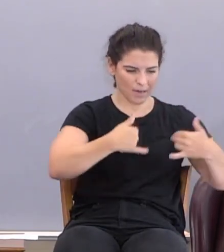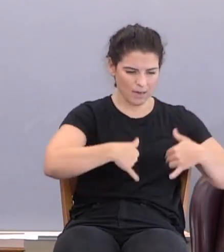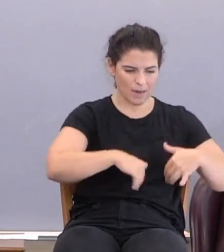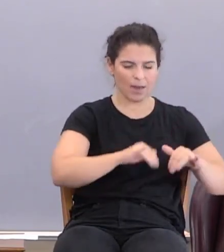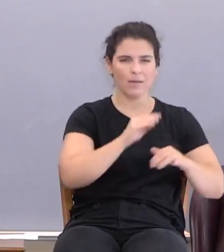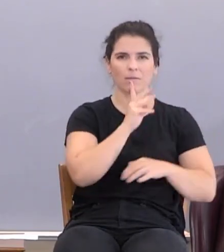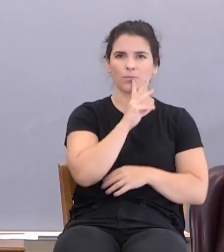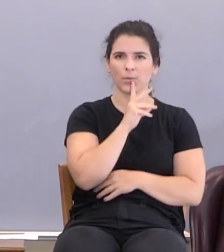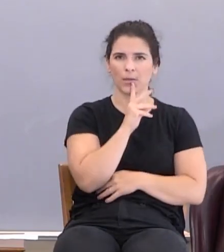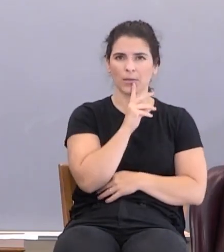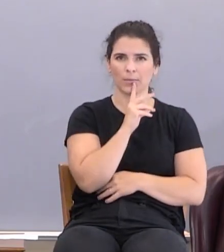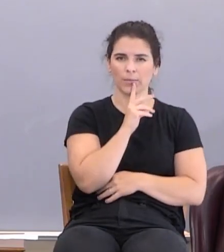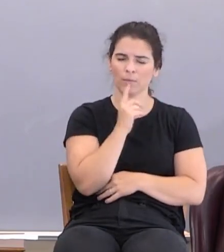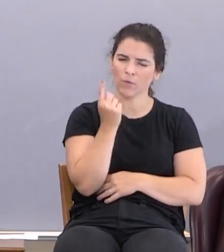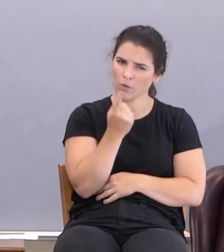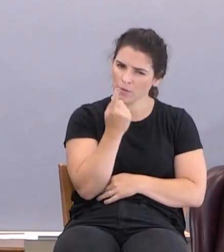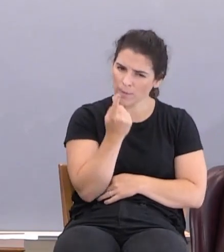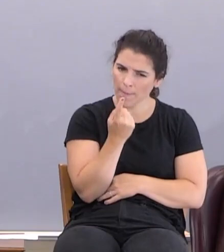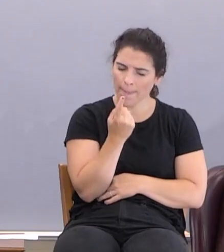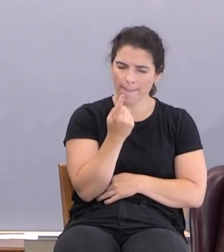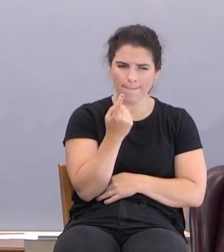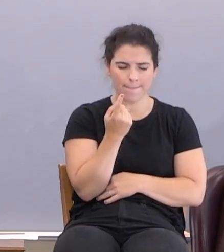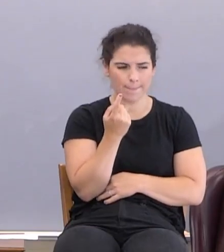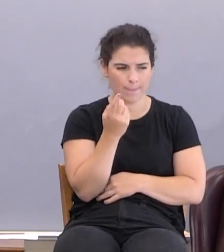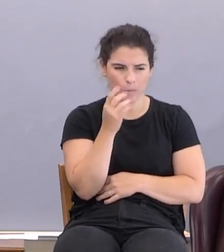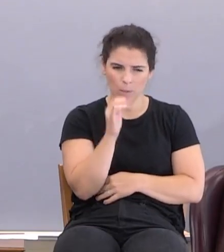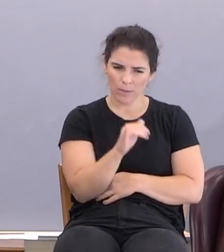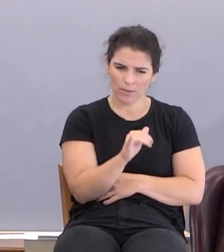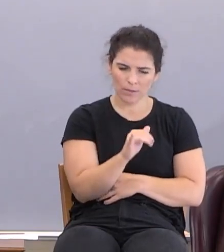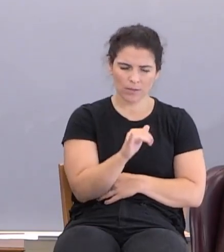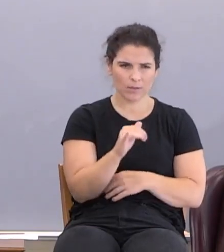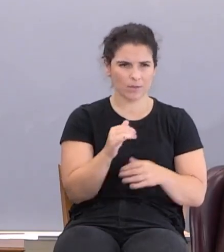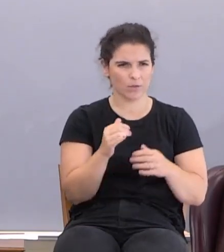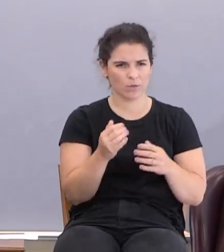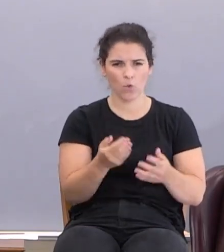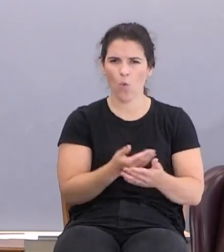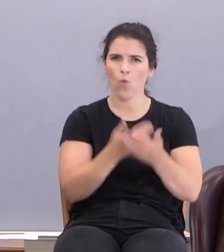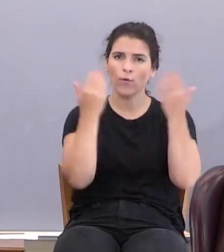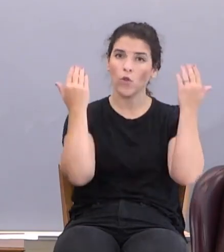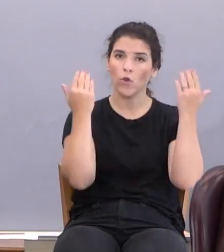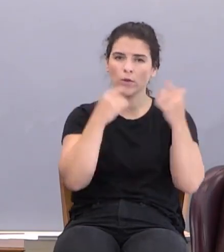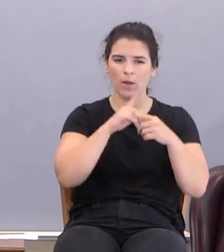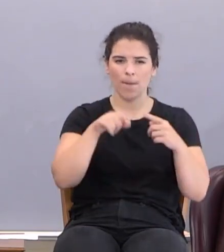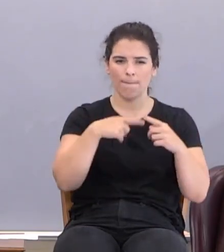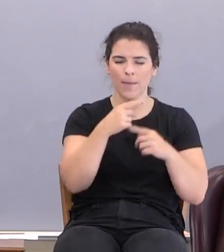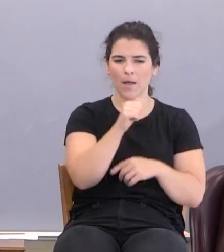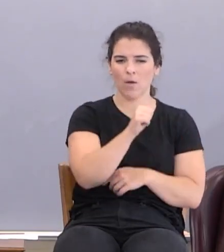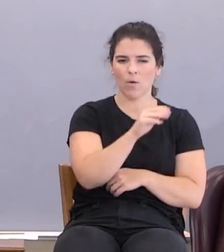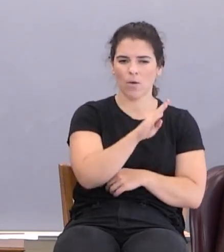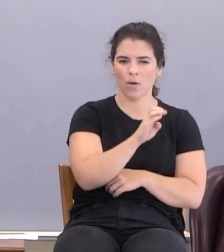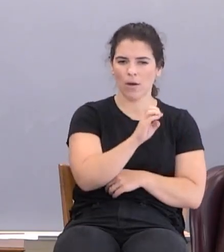speaketh. There's something that's generally overlooked about Abel.